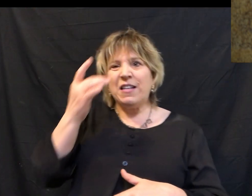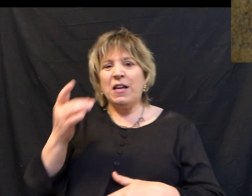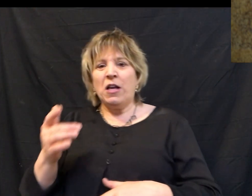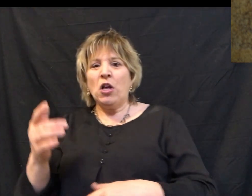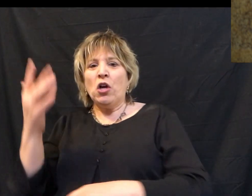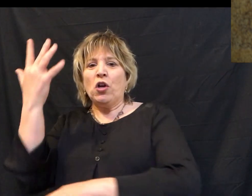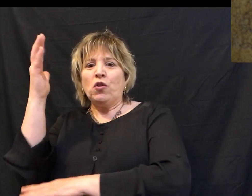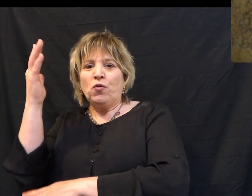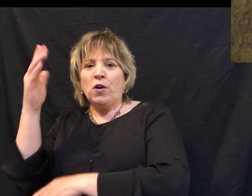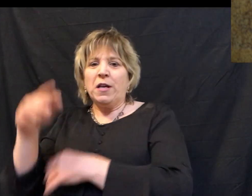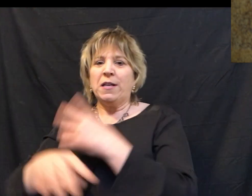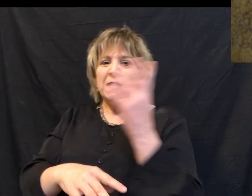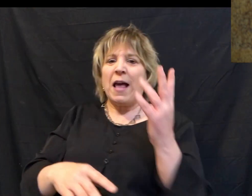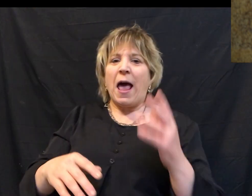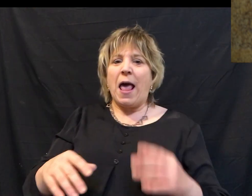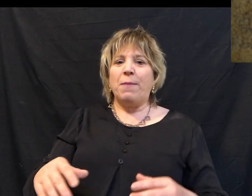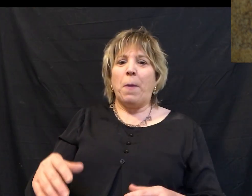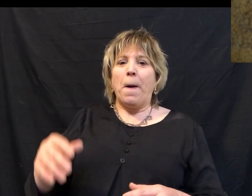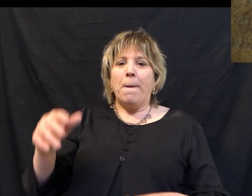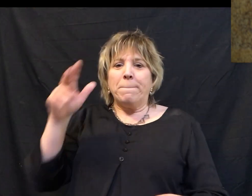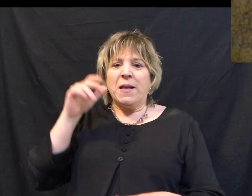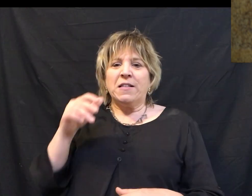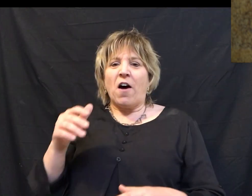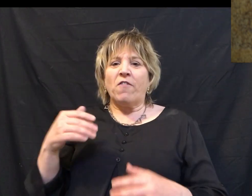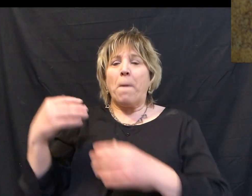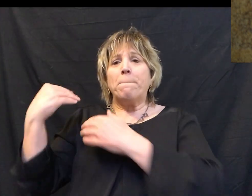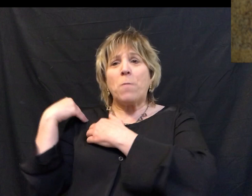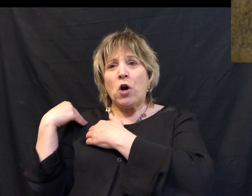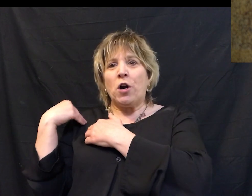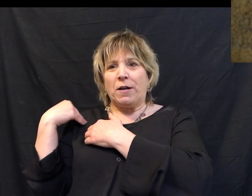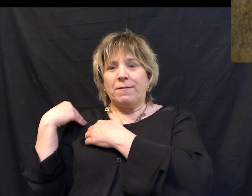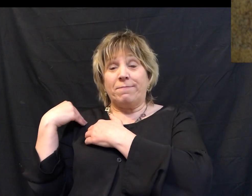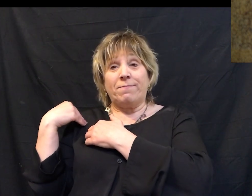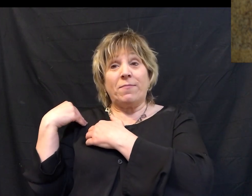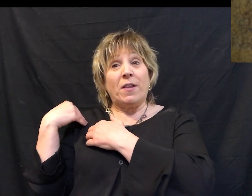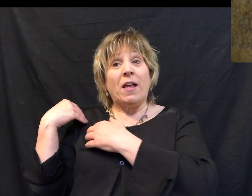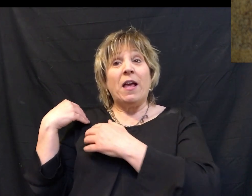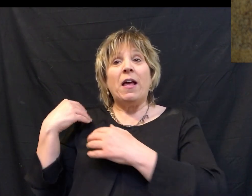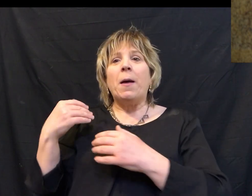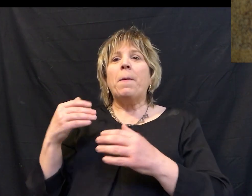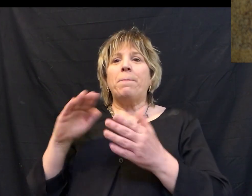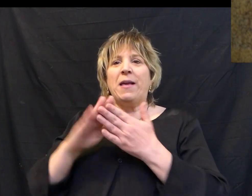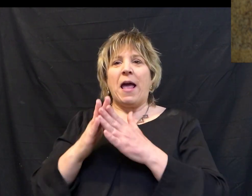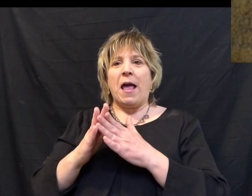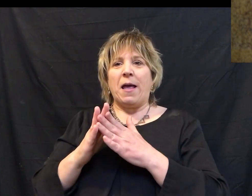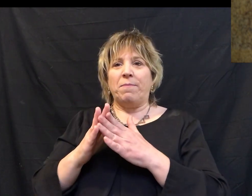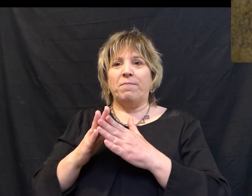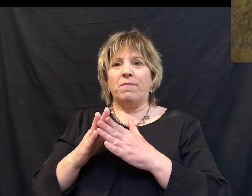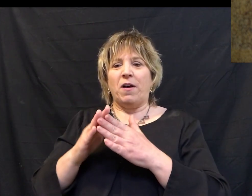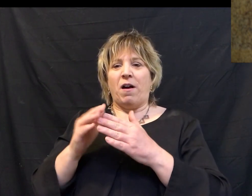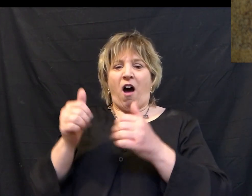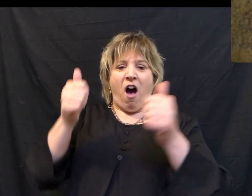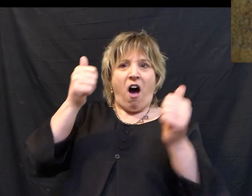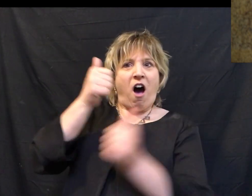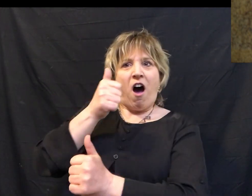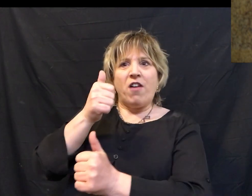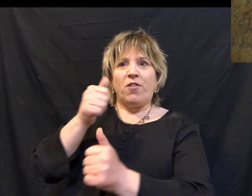disease, The trees of the field and now beasts of burden all came under the authority of this